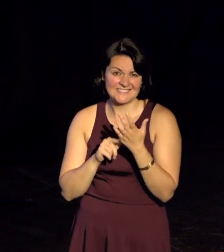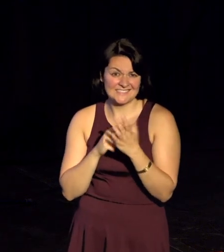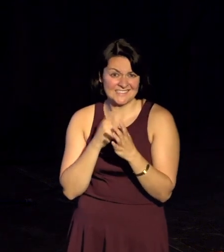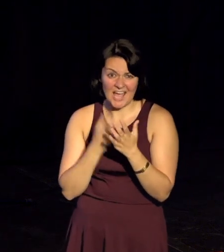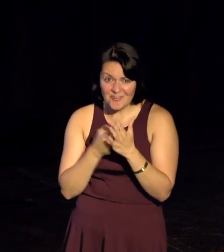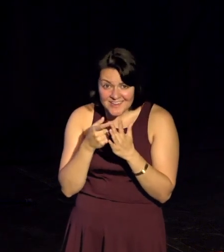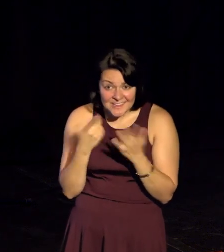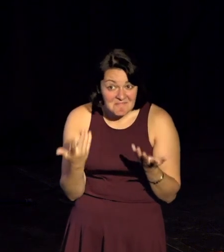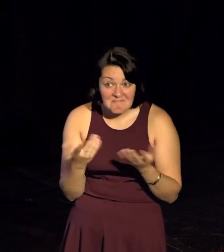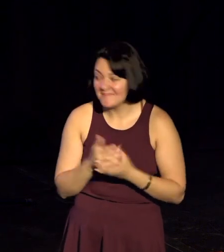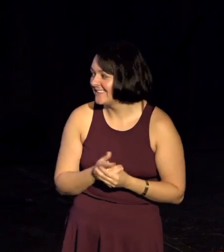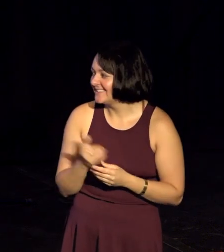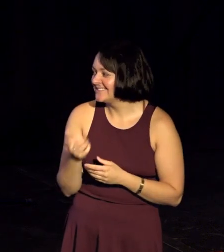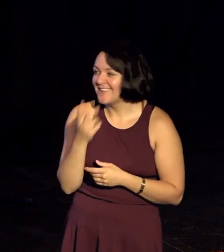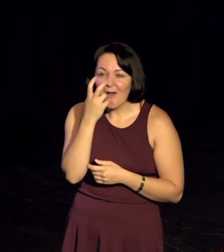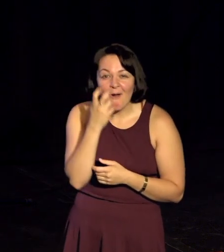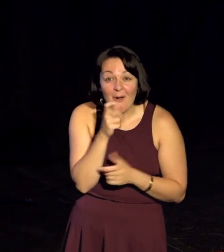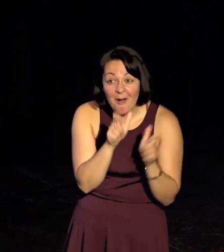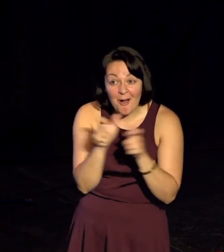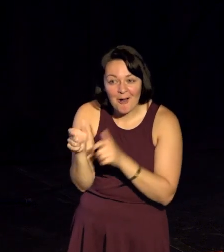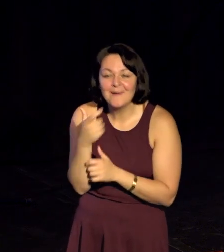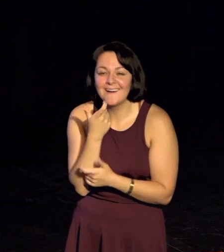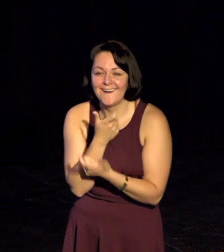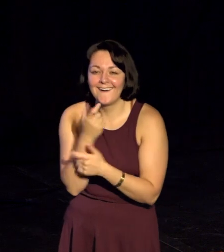And I heard some old people get that joke. I appreciate that.